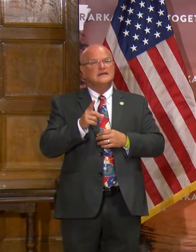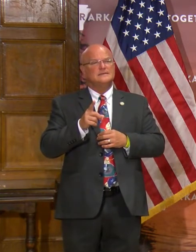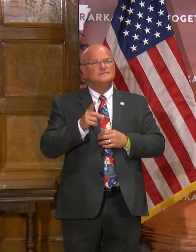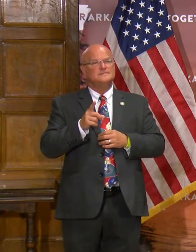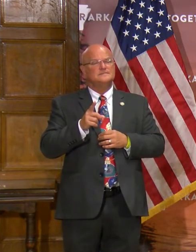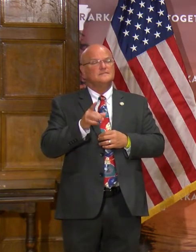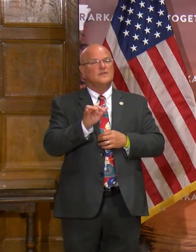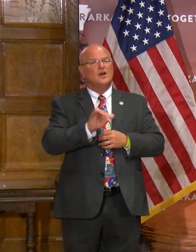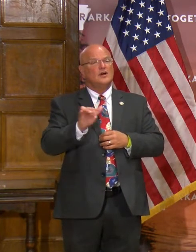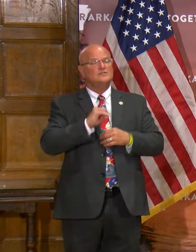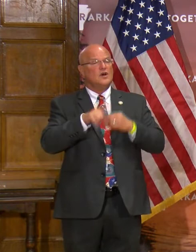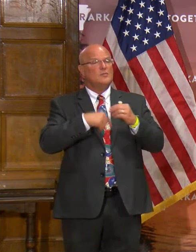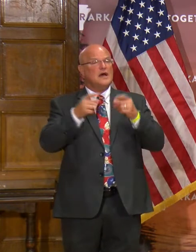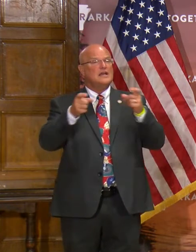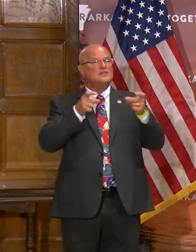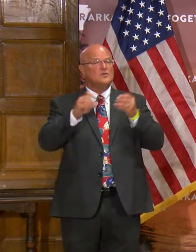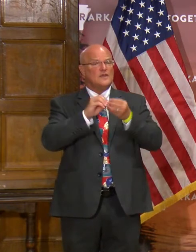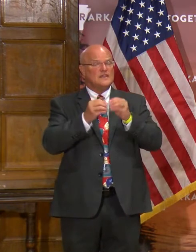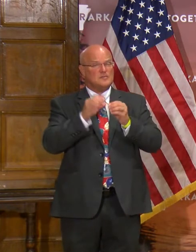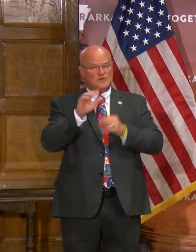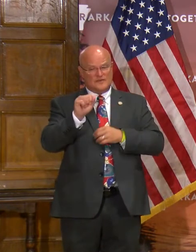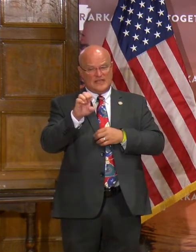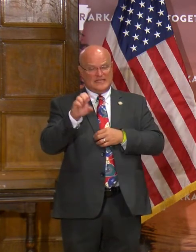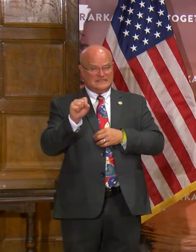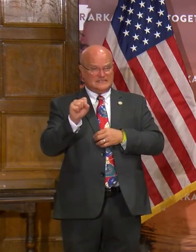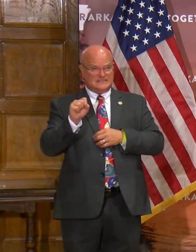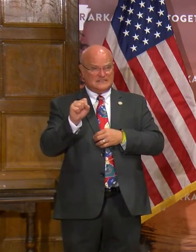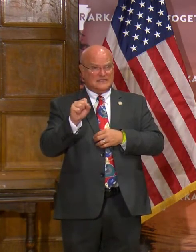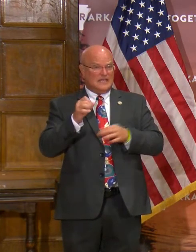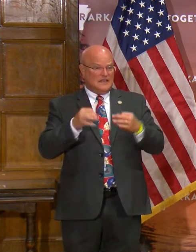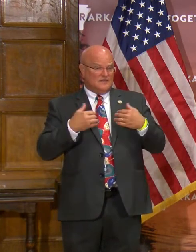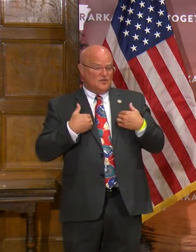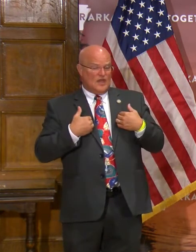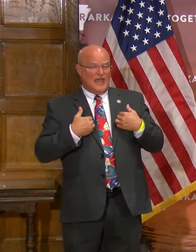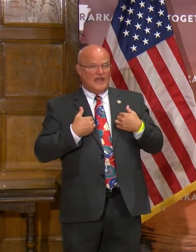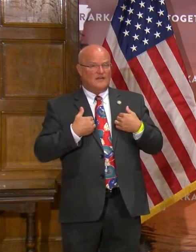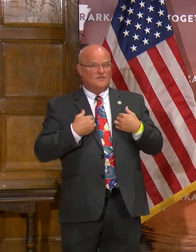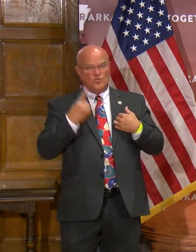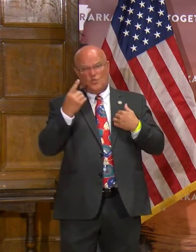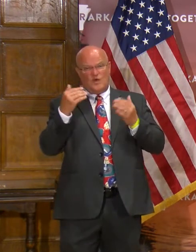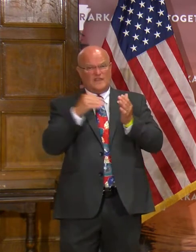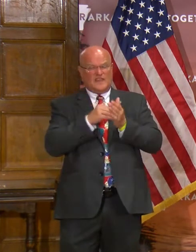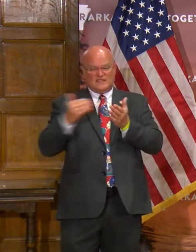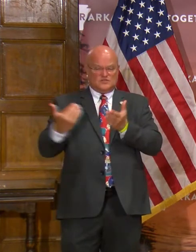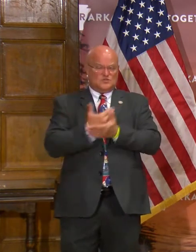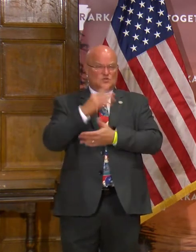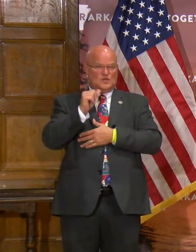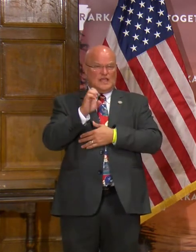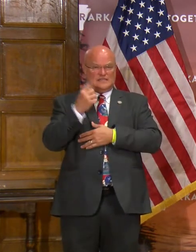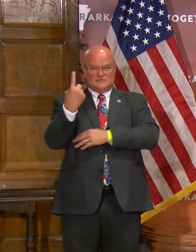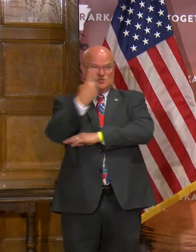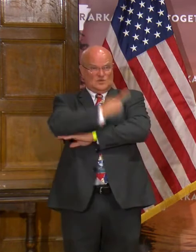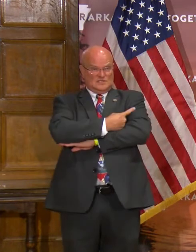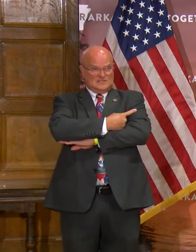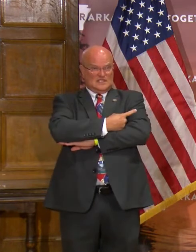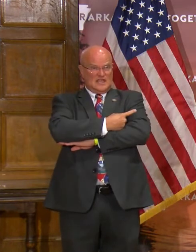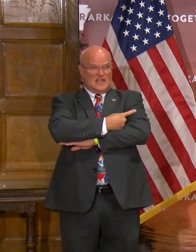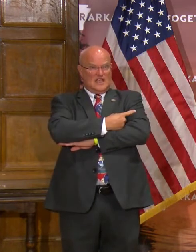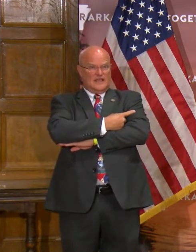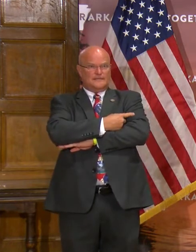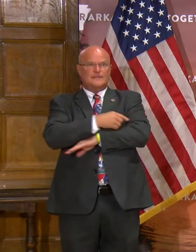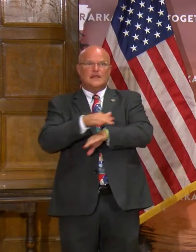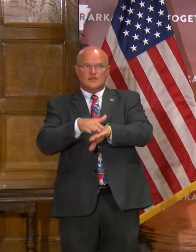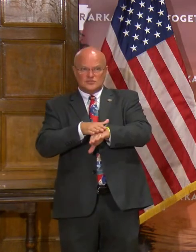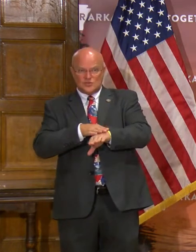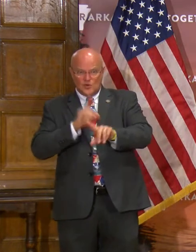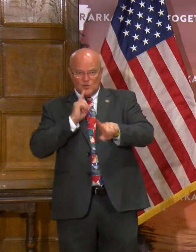And also it's about controlling the number of cases. You know, if you have a thousand new cases in one day, it's going to be a slower